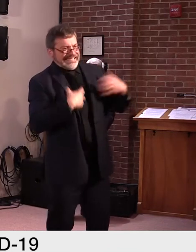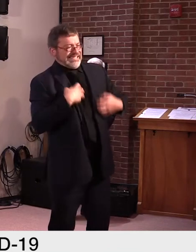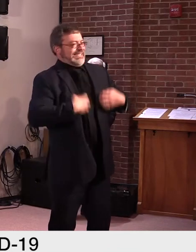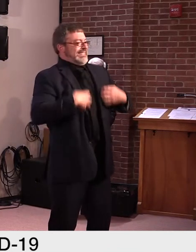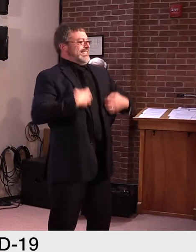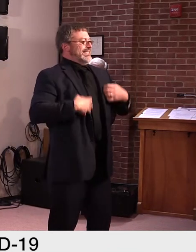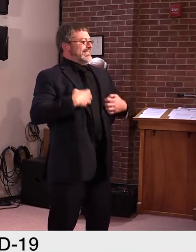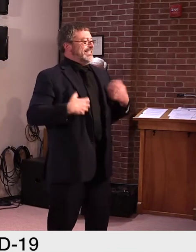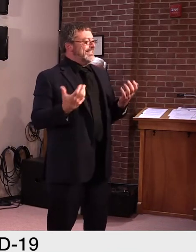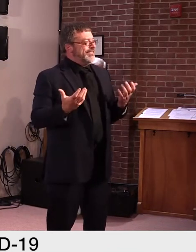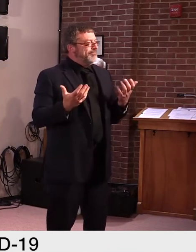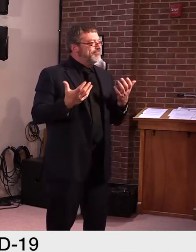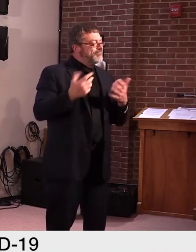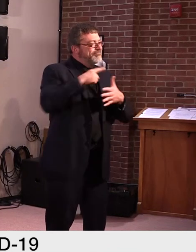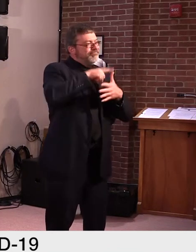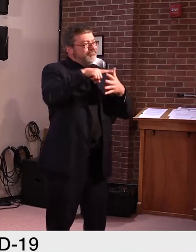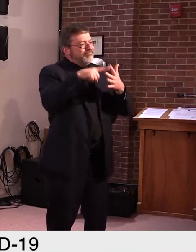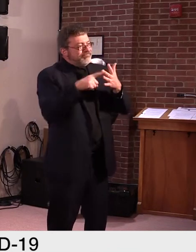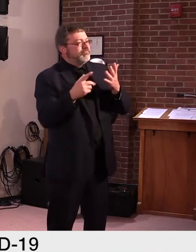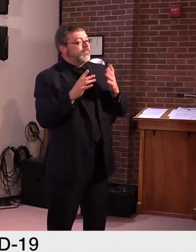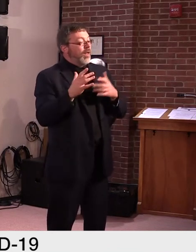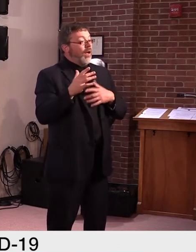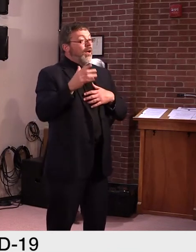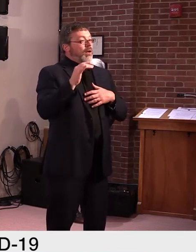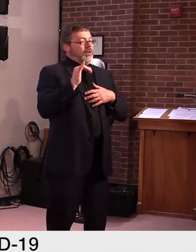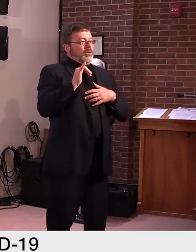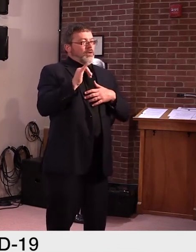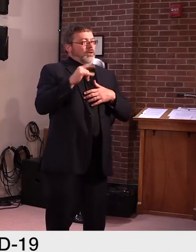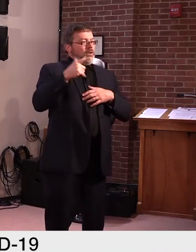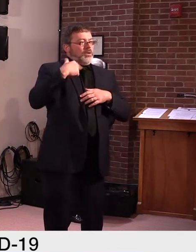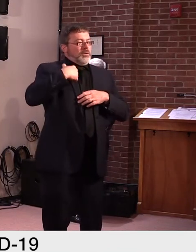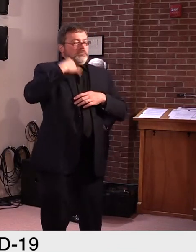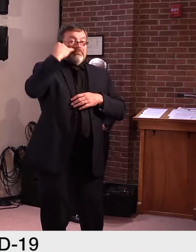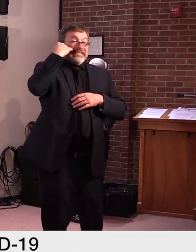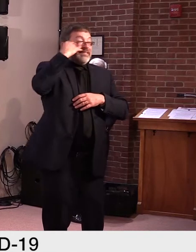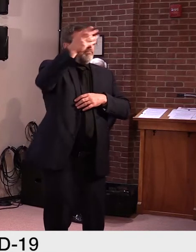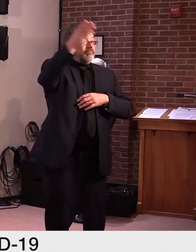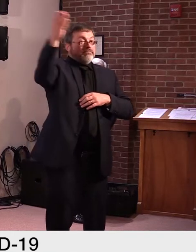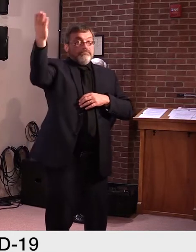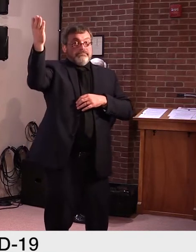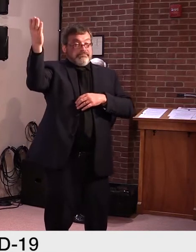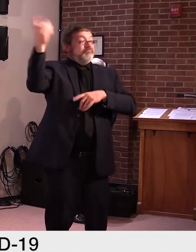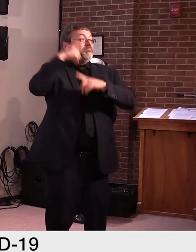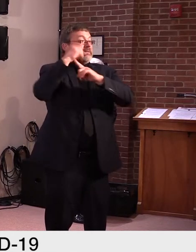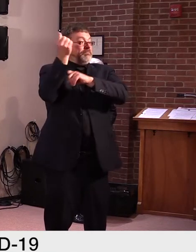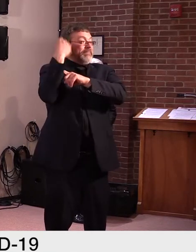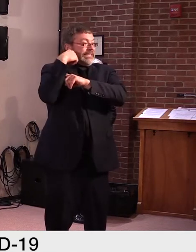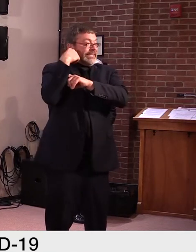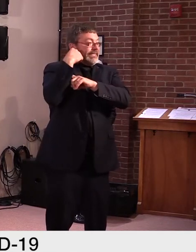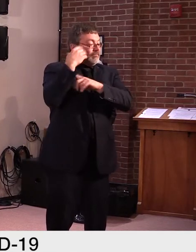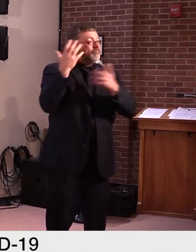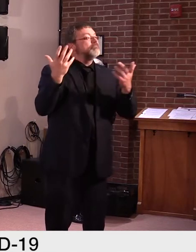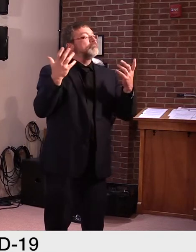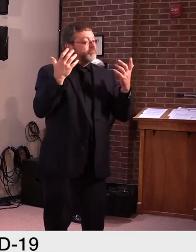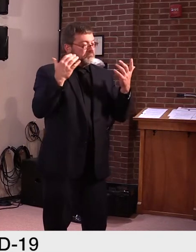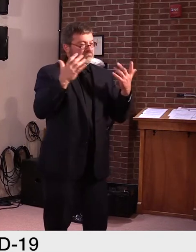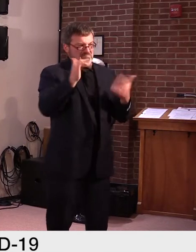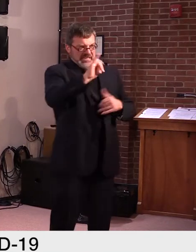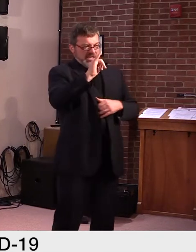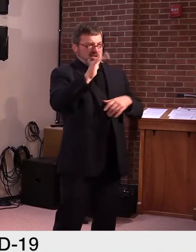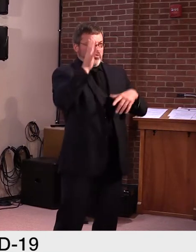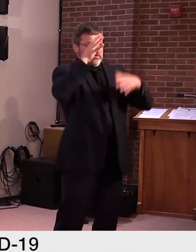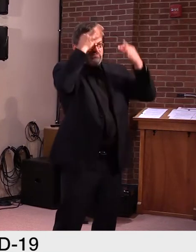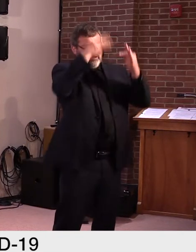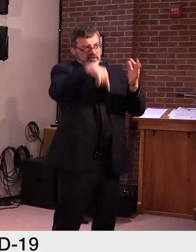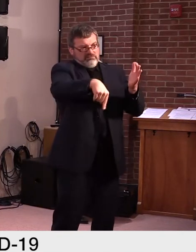uh, that it's the right approach for Vermont. But, uh, we'll see what the, what the Senate does, uh, this week. Gotcha. And, um, lastly,